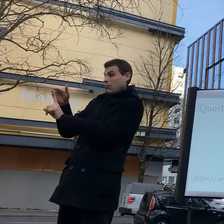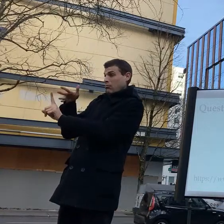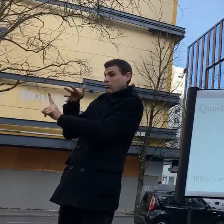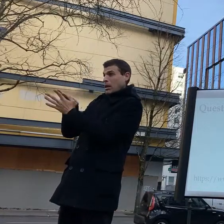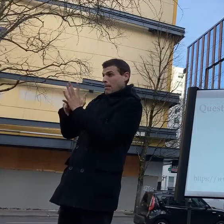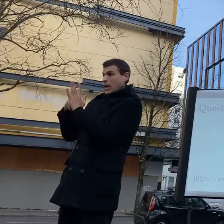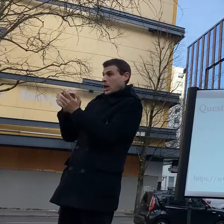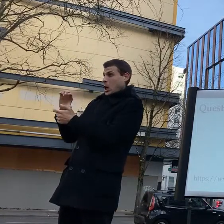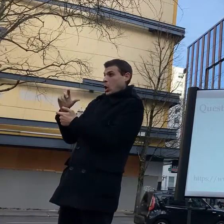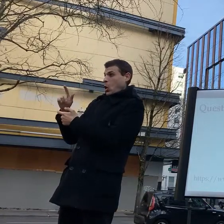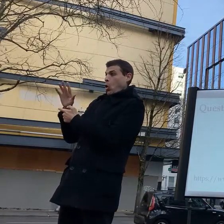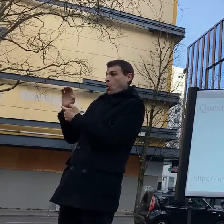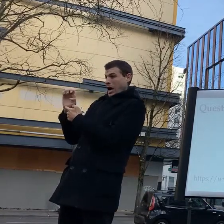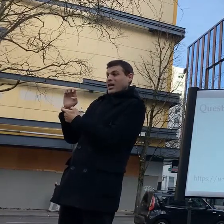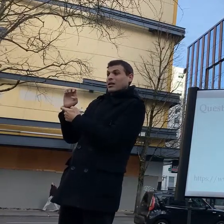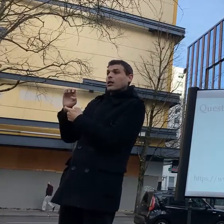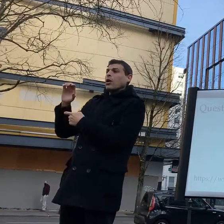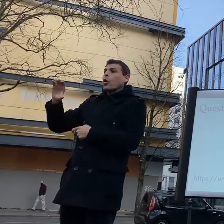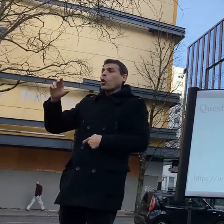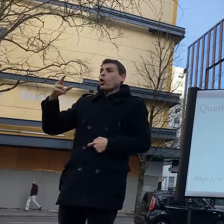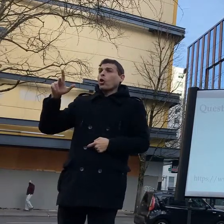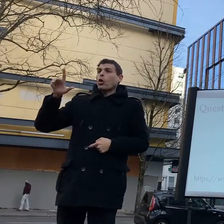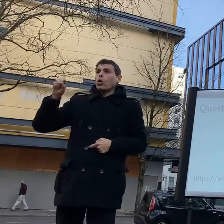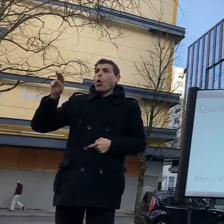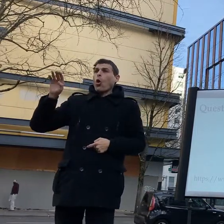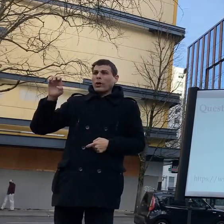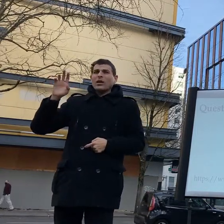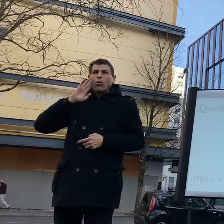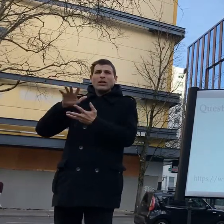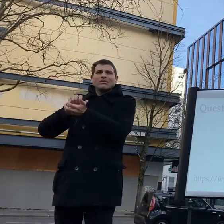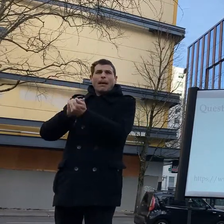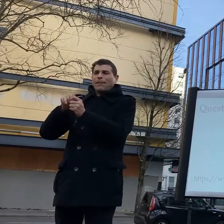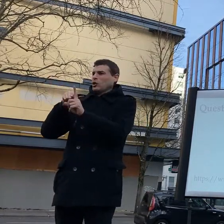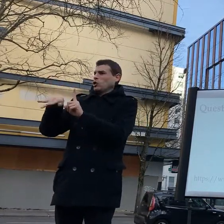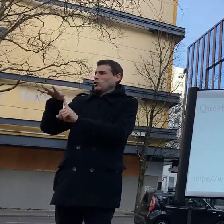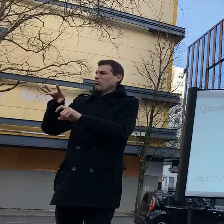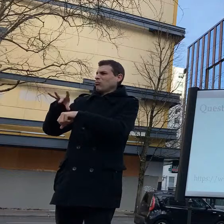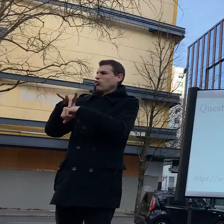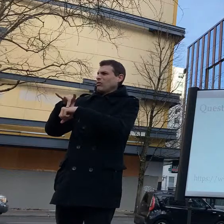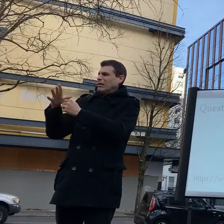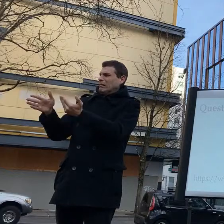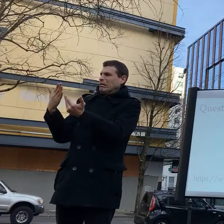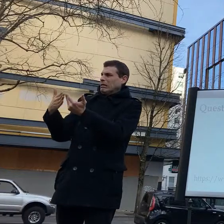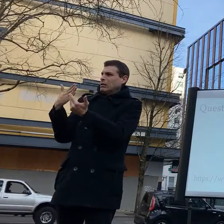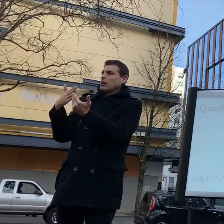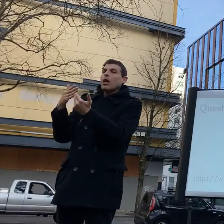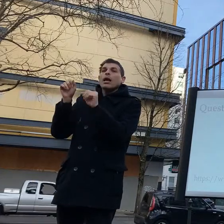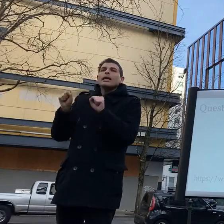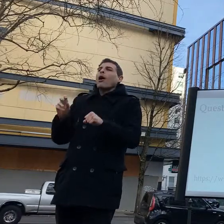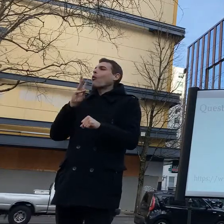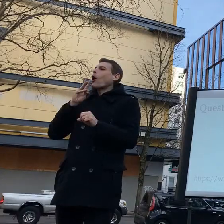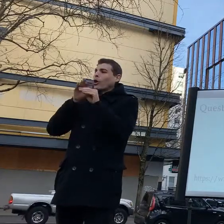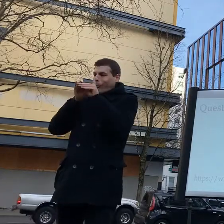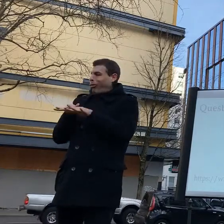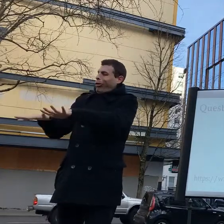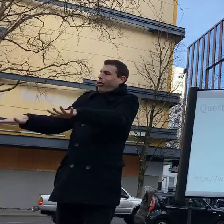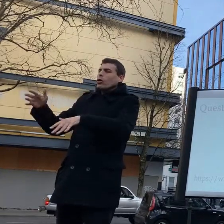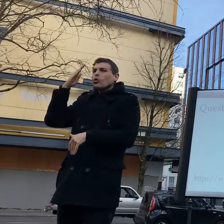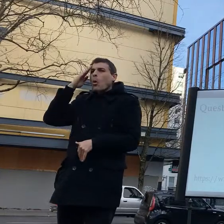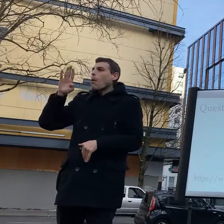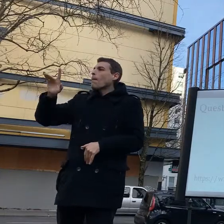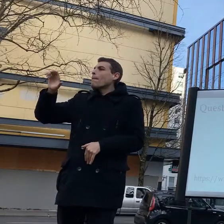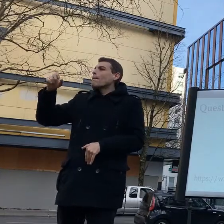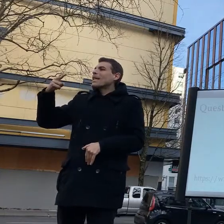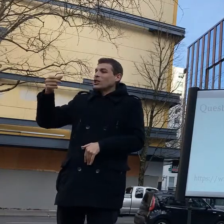the human body um these gases yeah that's a great question so uh the question was is there a lot of research on the long-term effects on the human